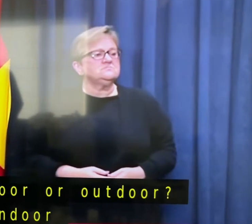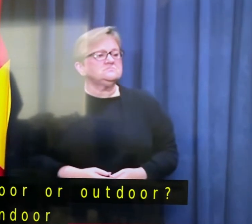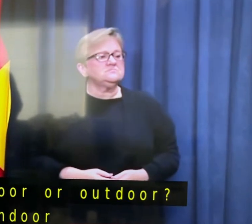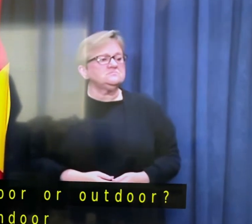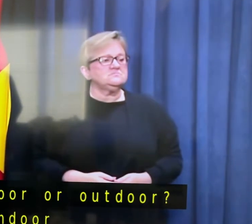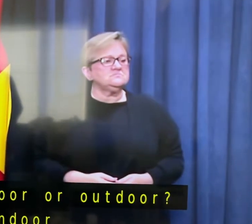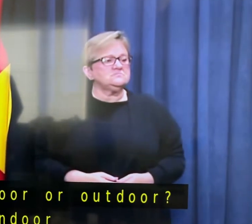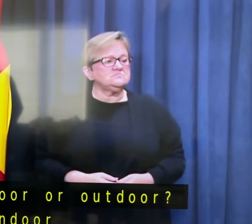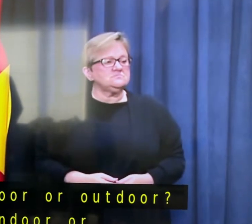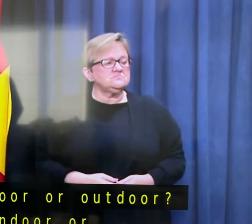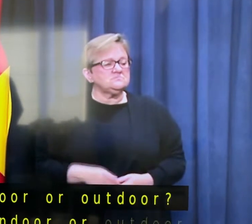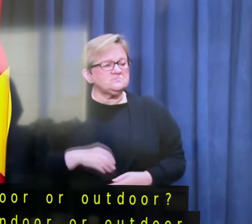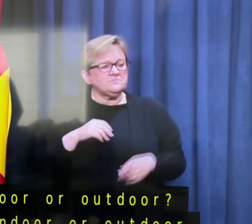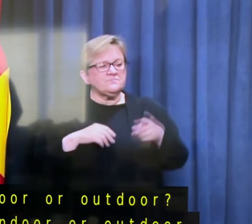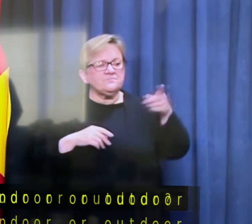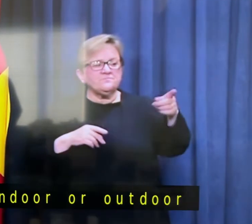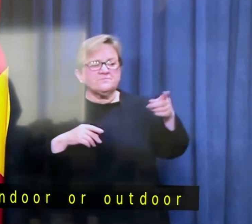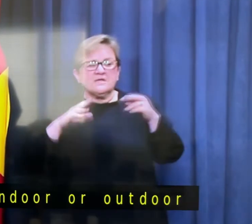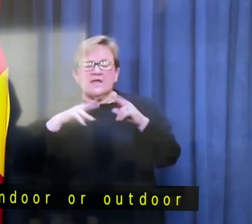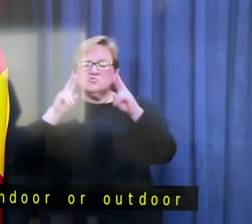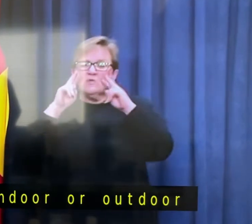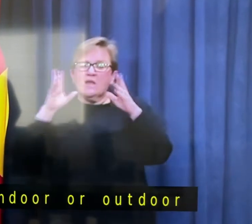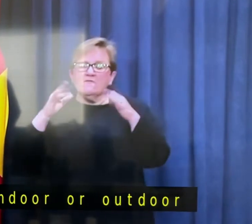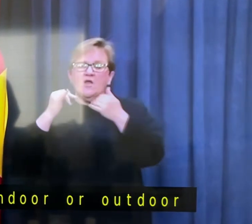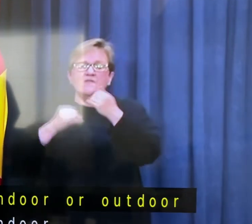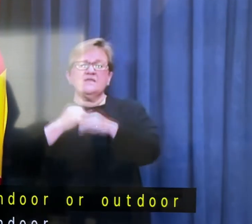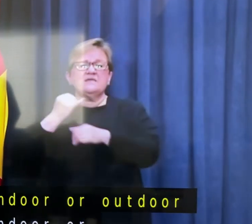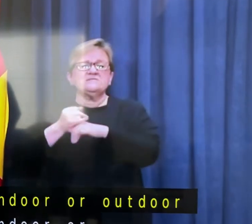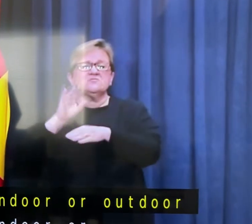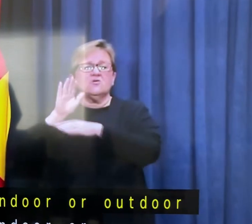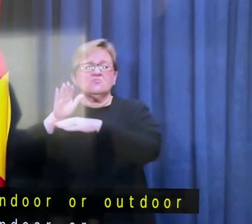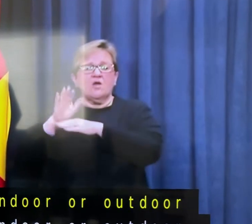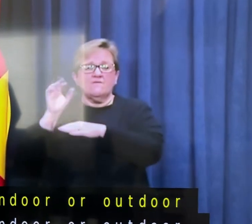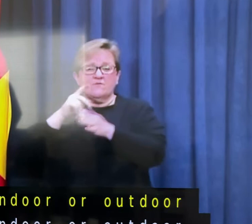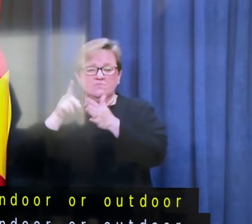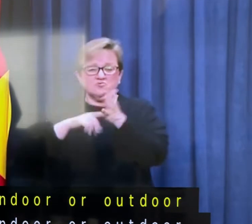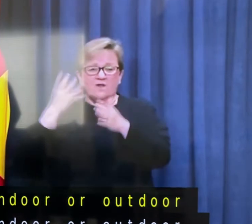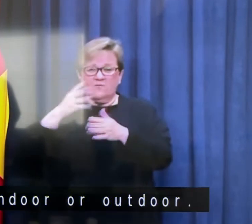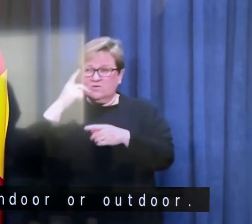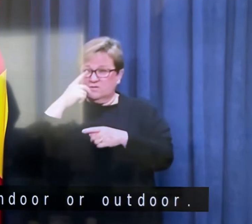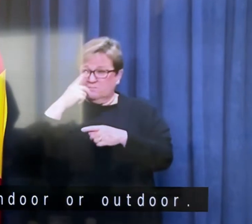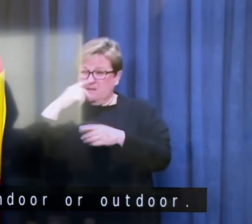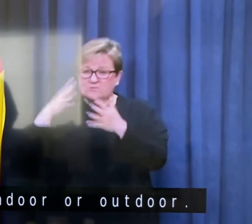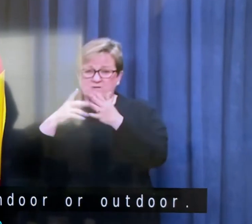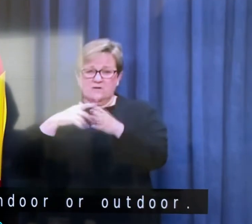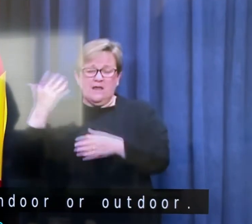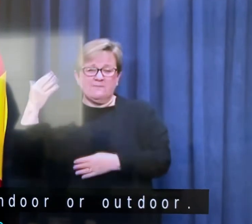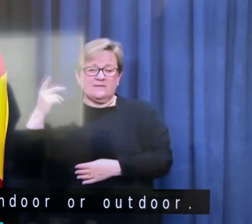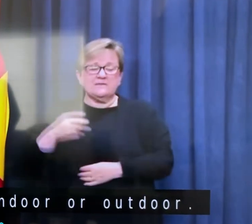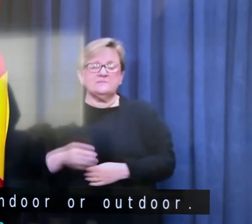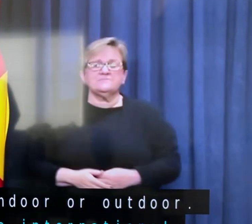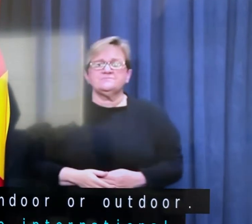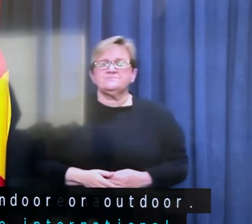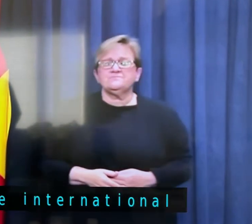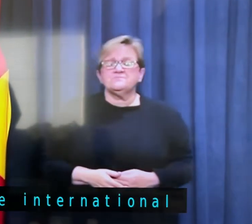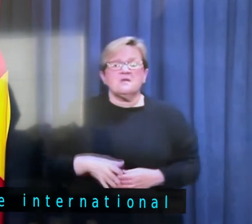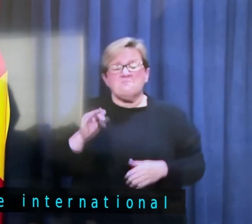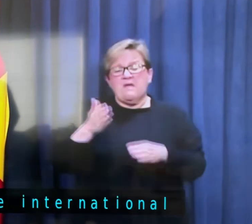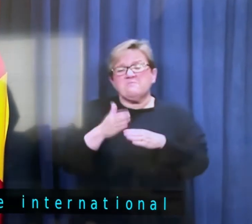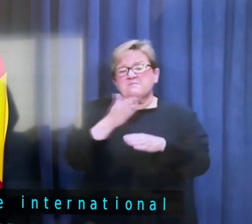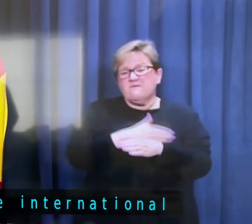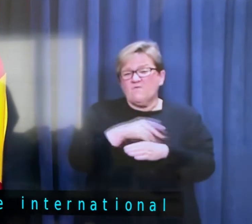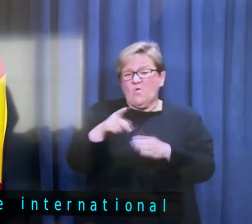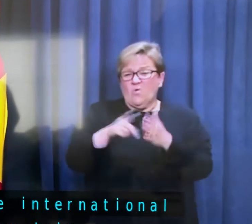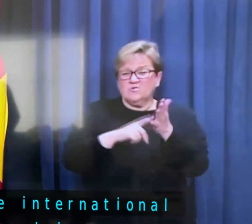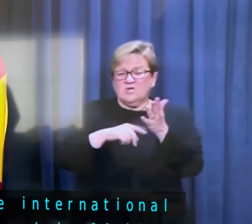to the international arrivals to WA over those couple of weeks from July 14th? So from July 14th, or perhaps even before,